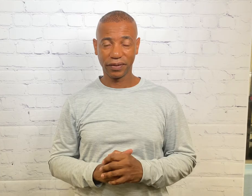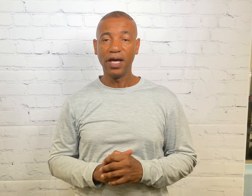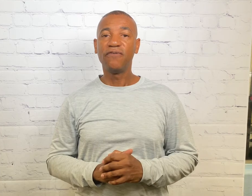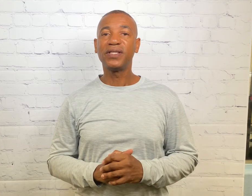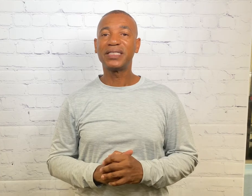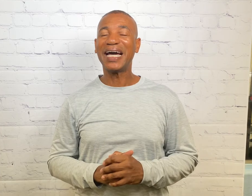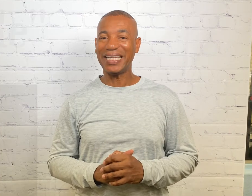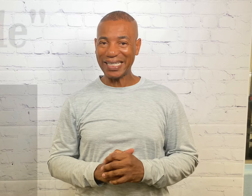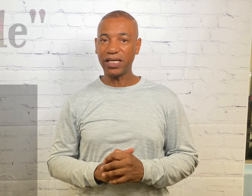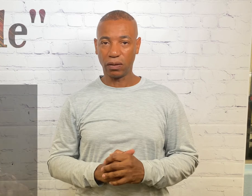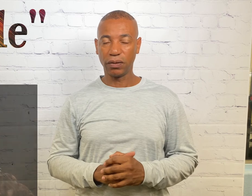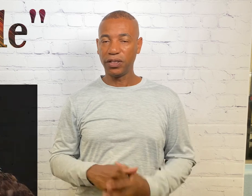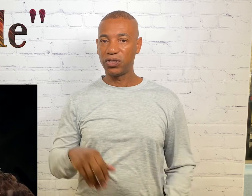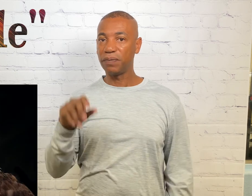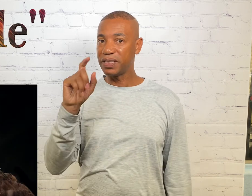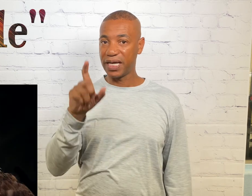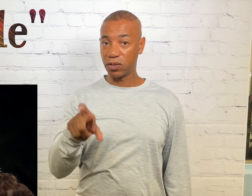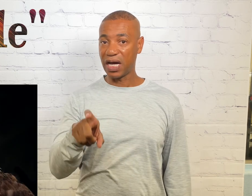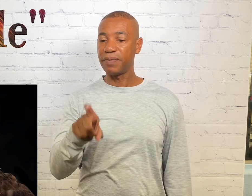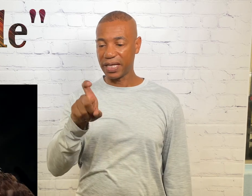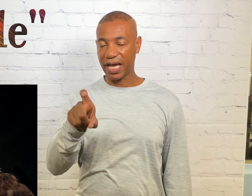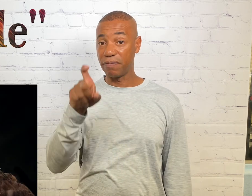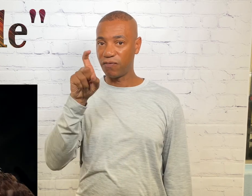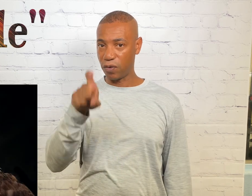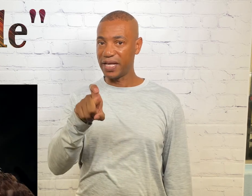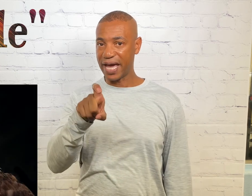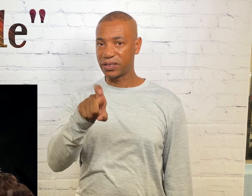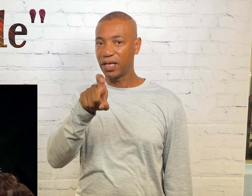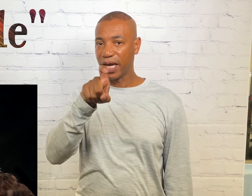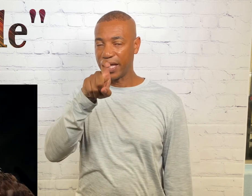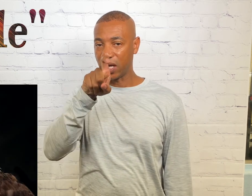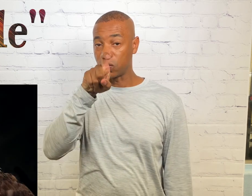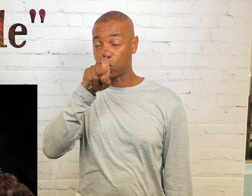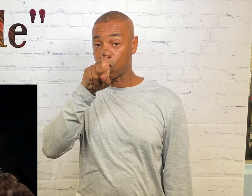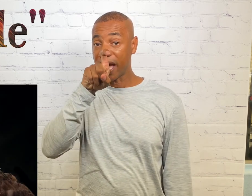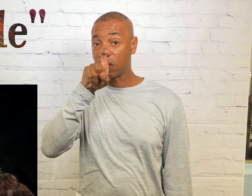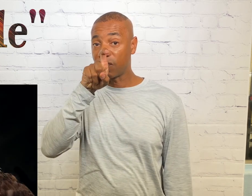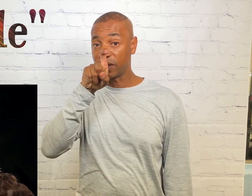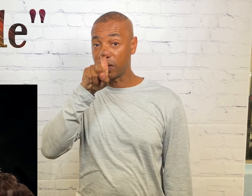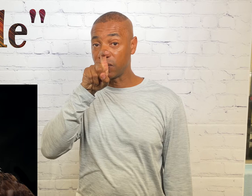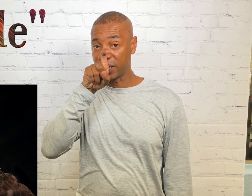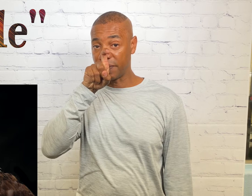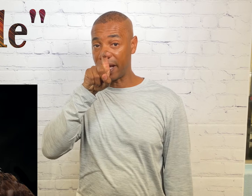For the sign eagle you simply take your dominant hand form an X and that goes right over the nose and the mouth.